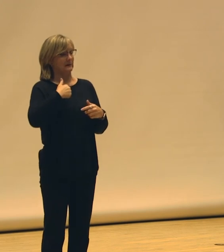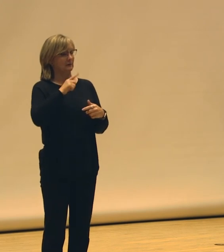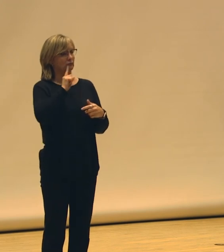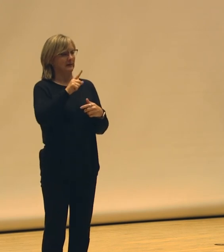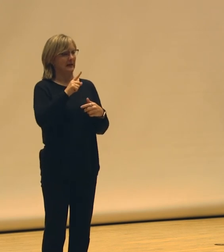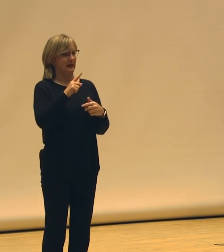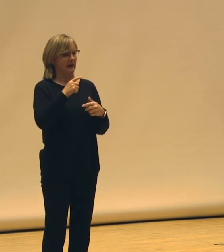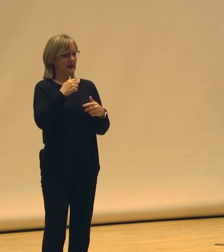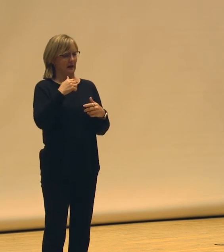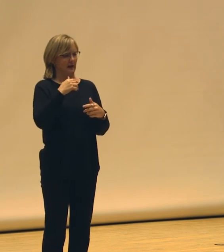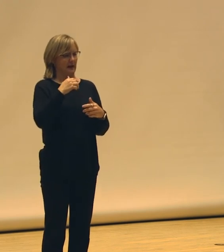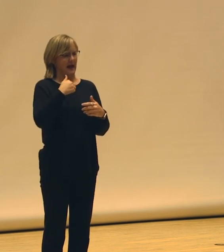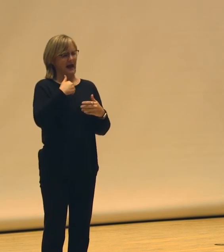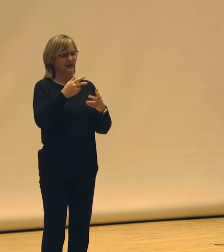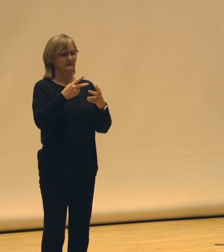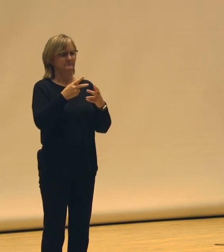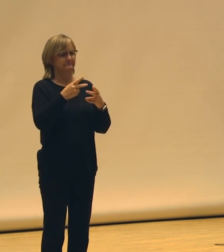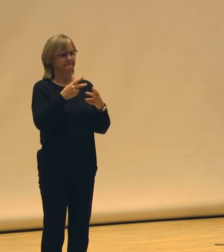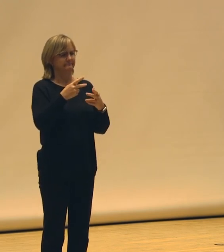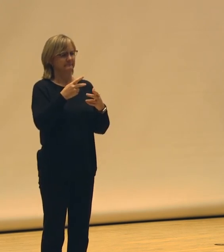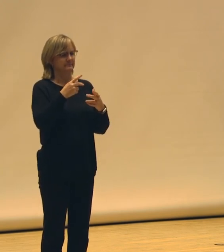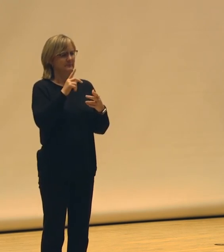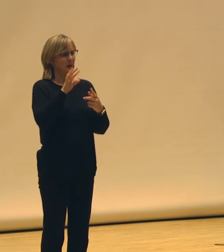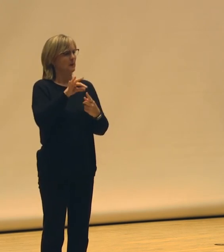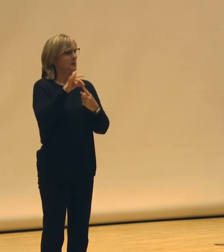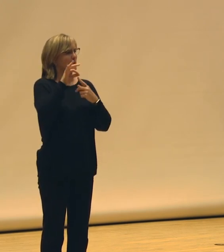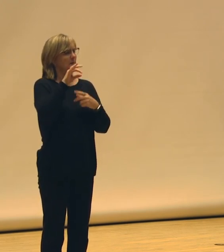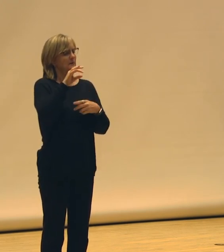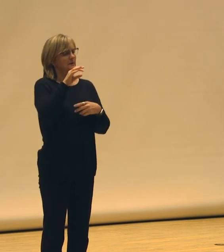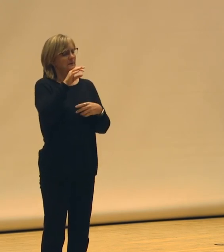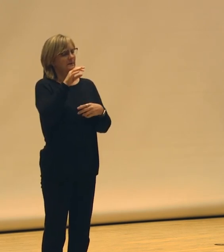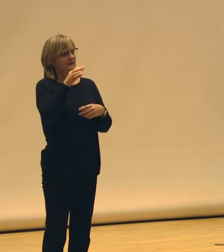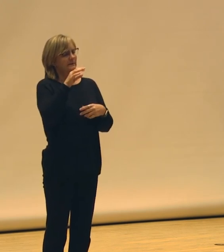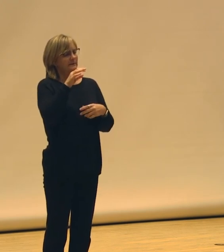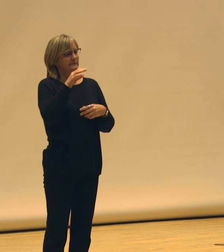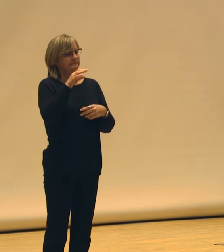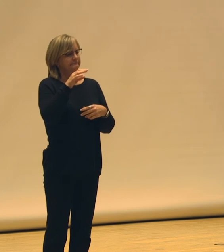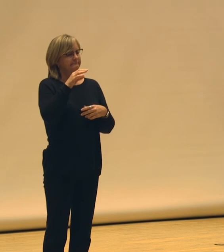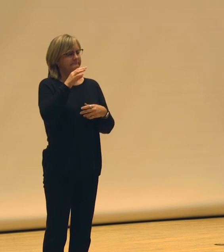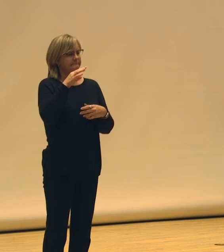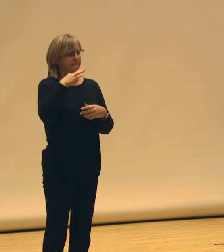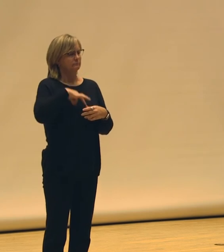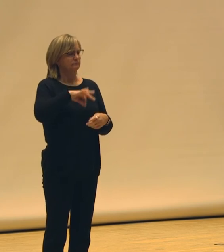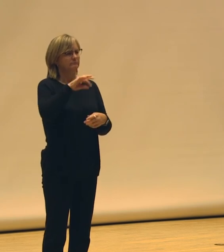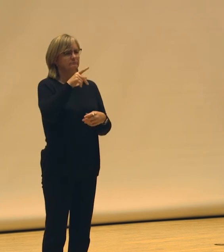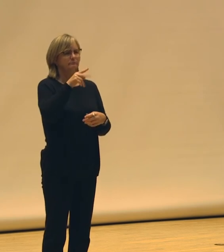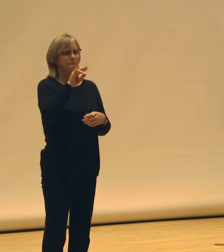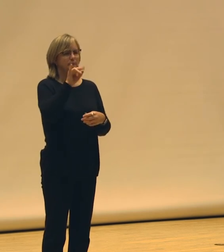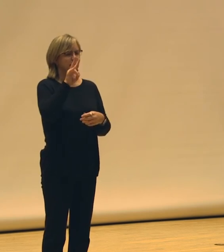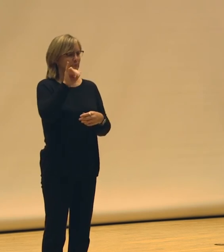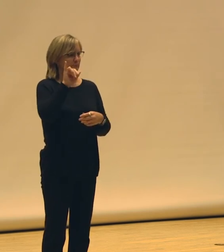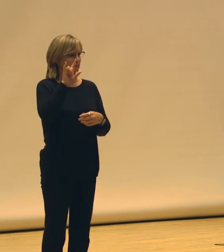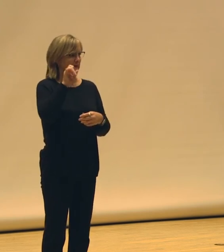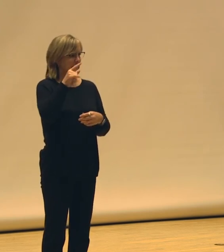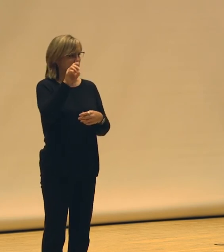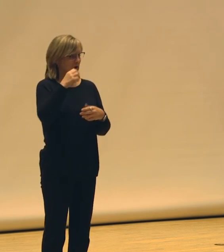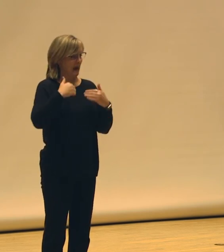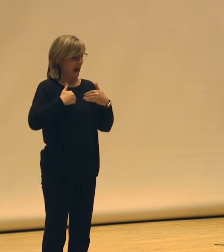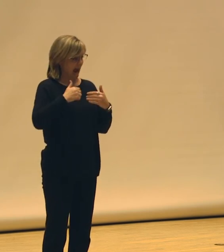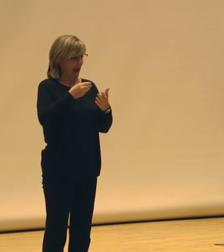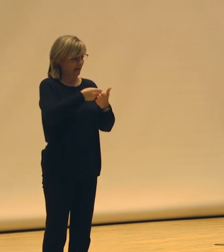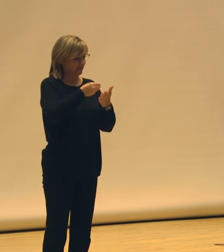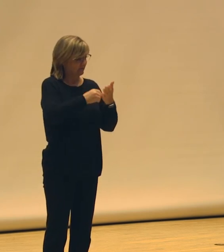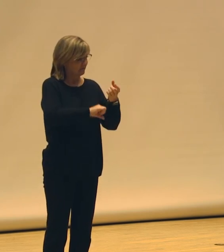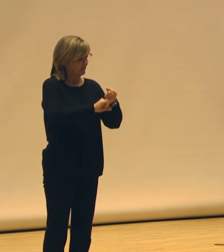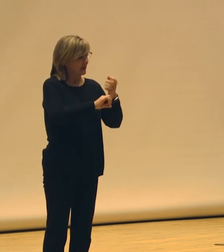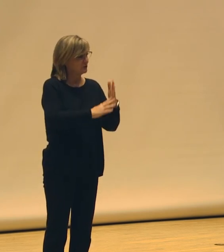privilege maybe five-ish years ago where I had relationships with venues and funders that I could